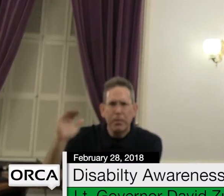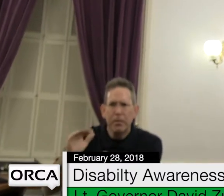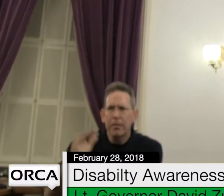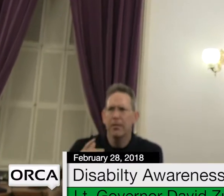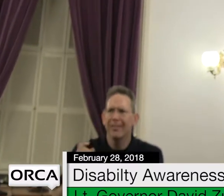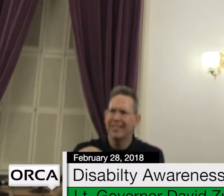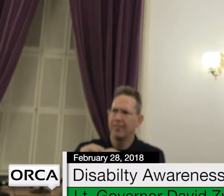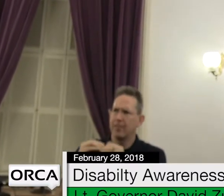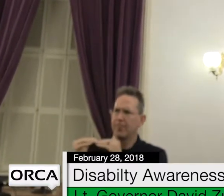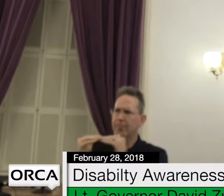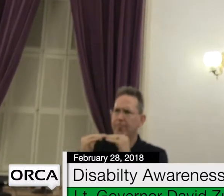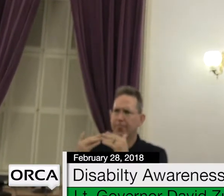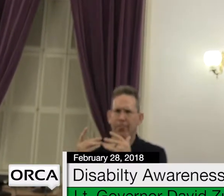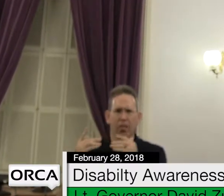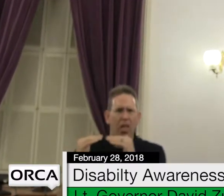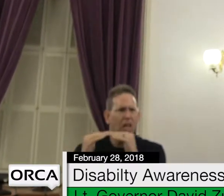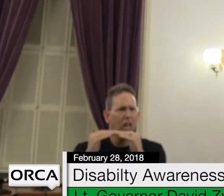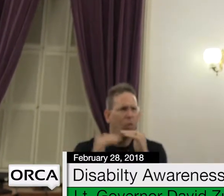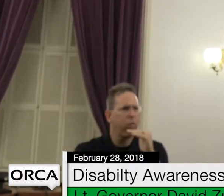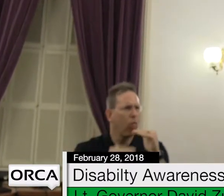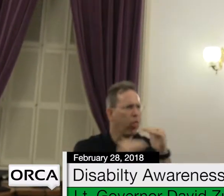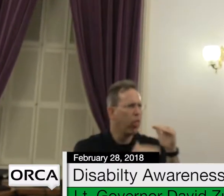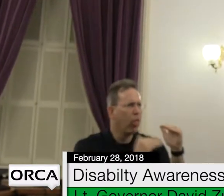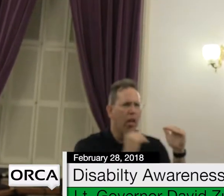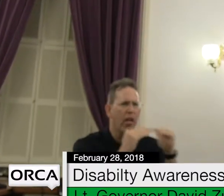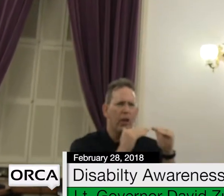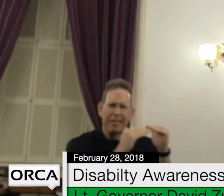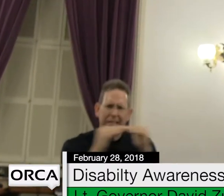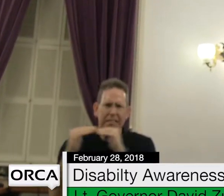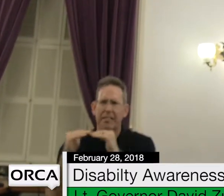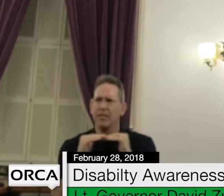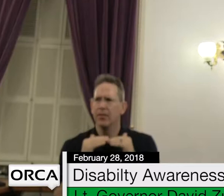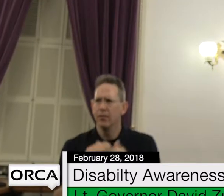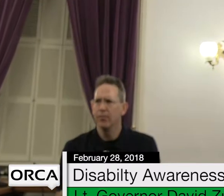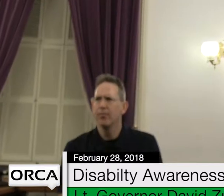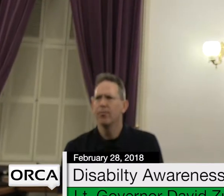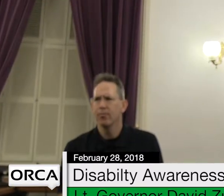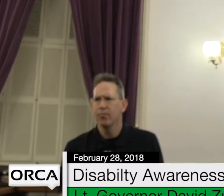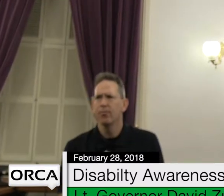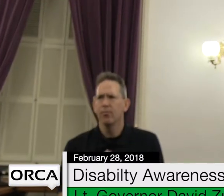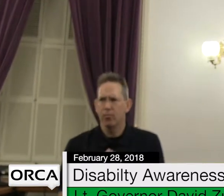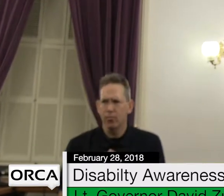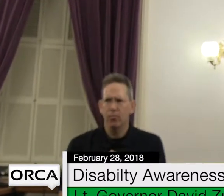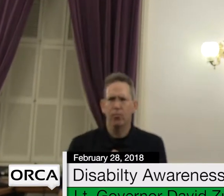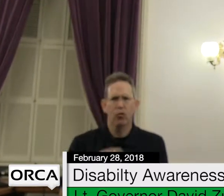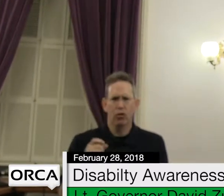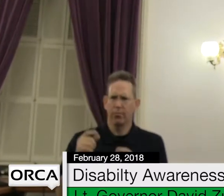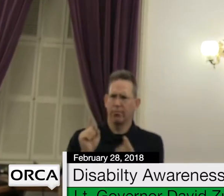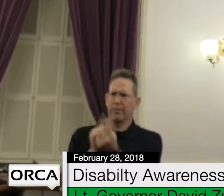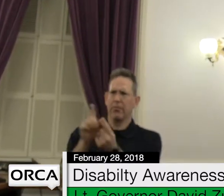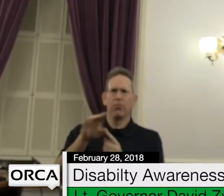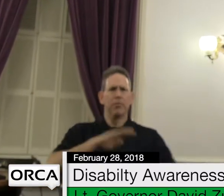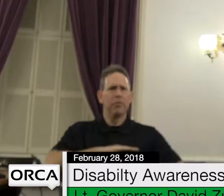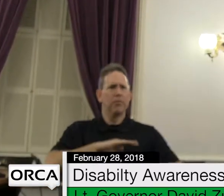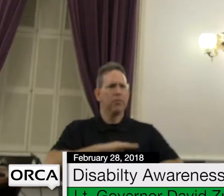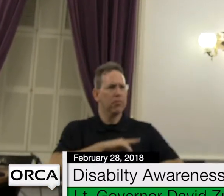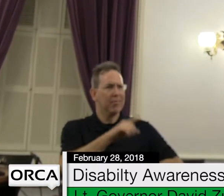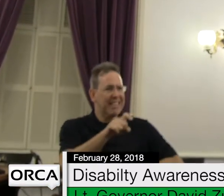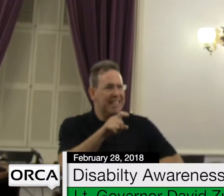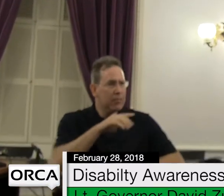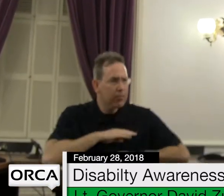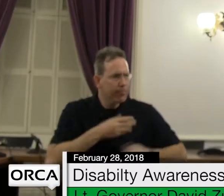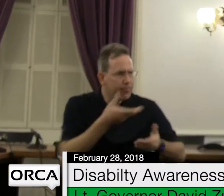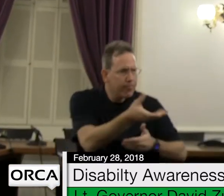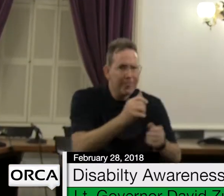they can't meet their needs, where they don't have the services to live with dignity,